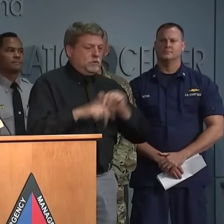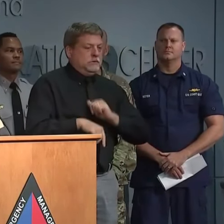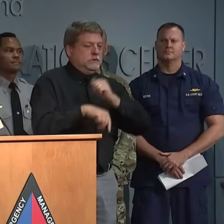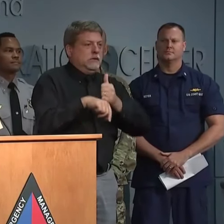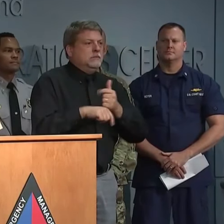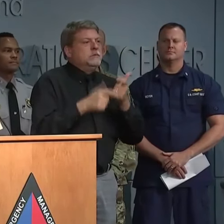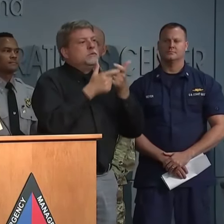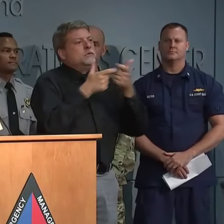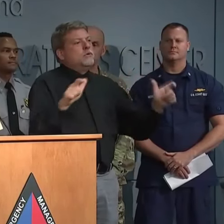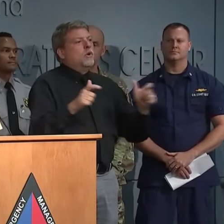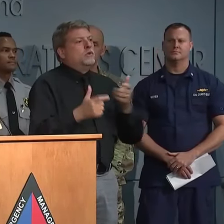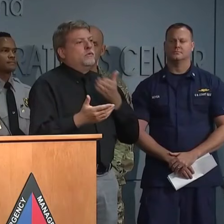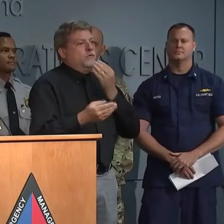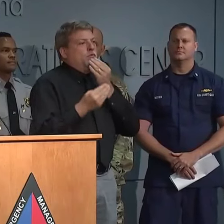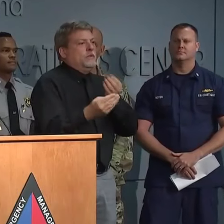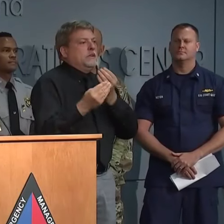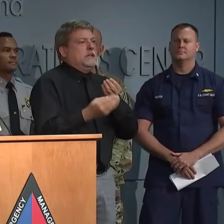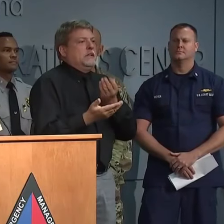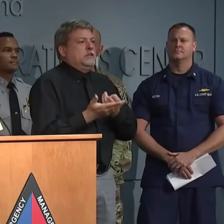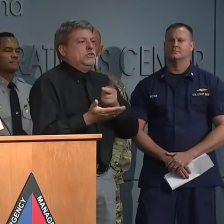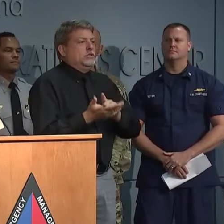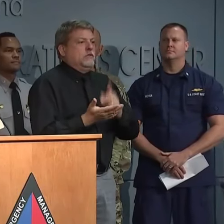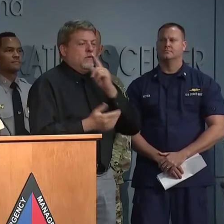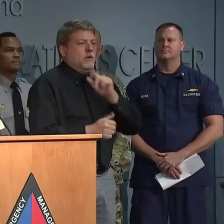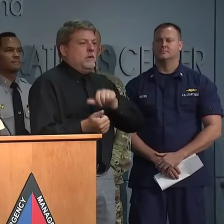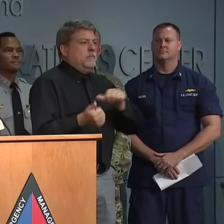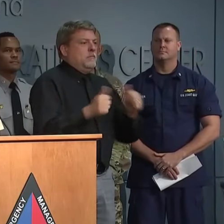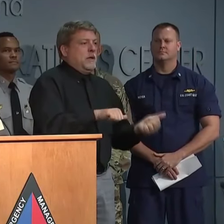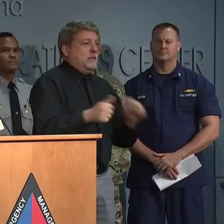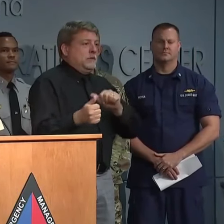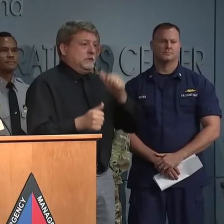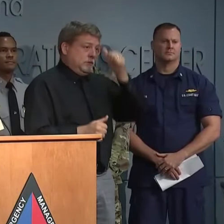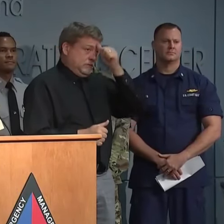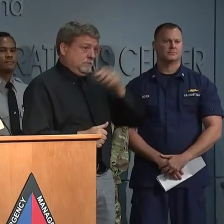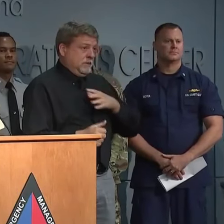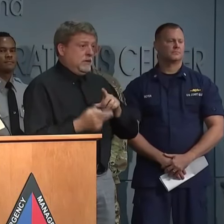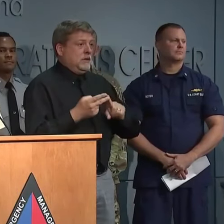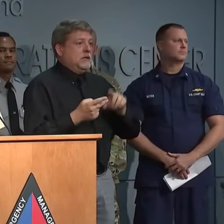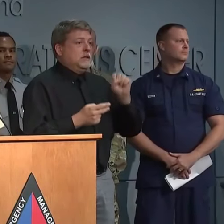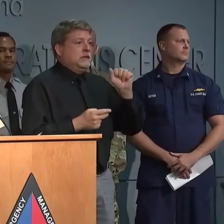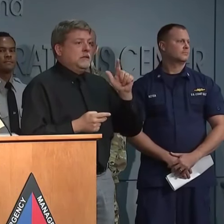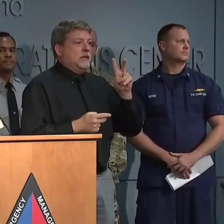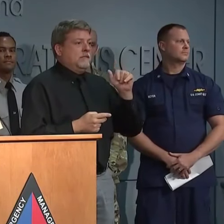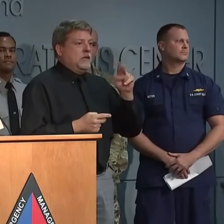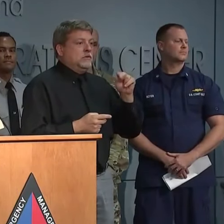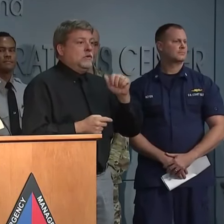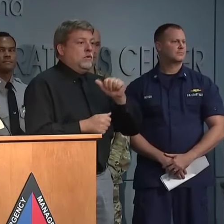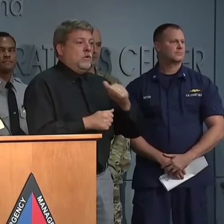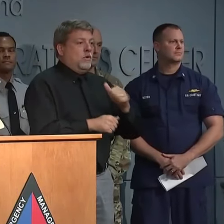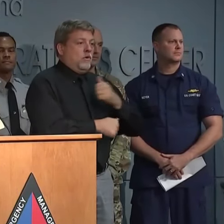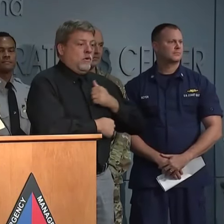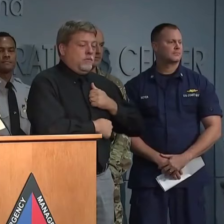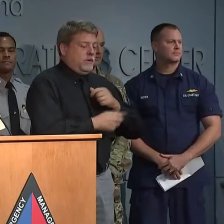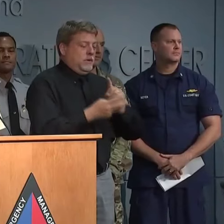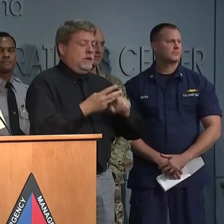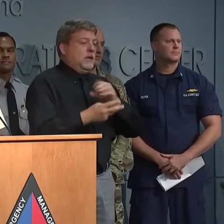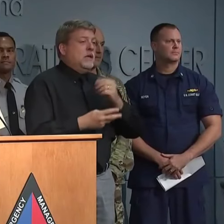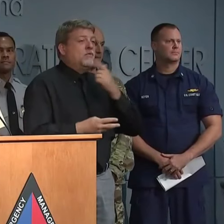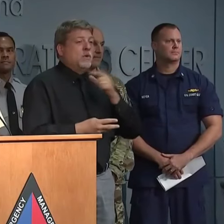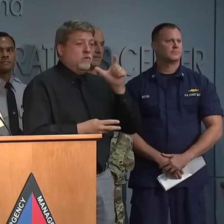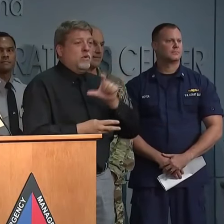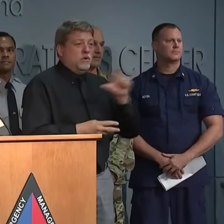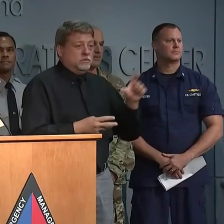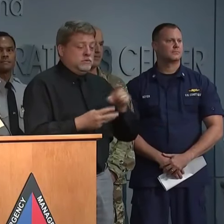for our Baptist on Mission, American Red Cross, and Thou Salvation Army partners. And they're prepared to execute that mission